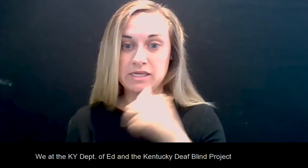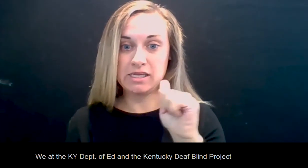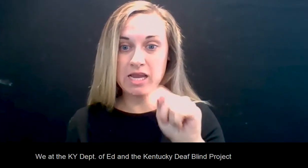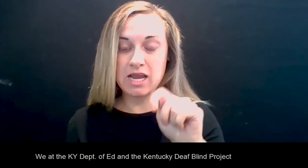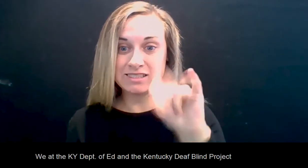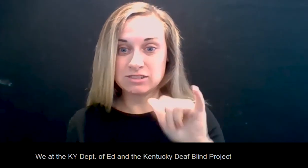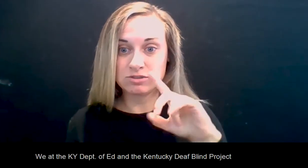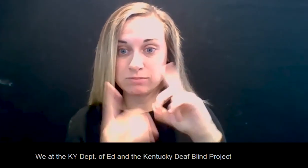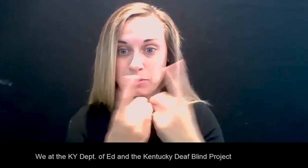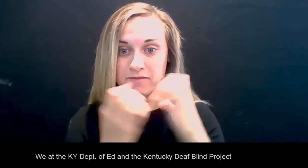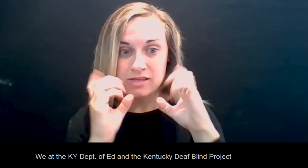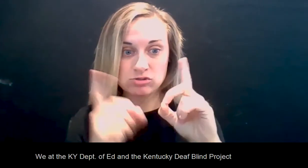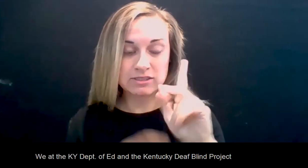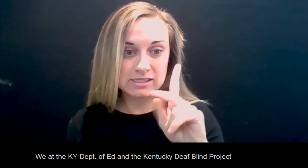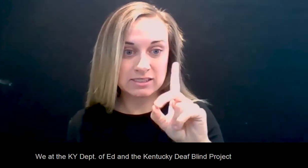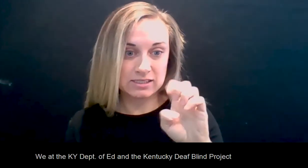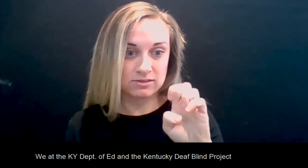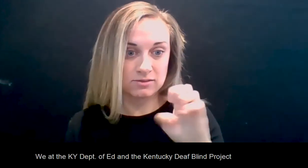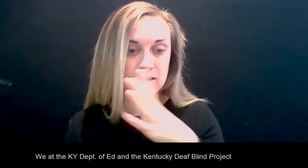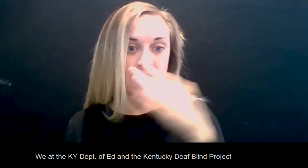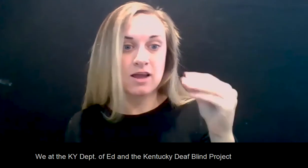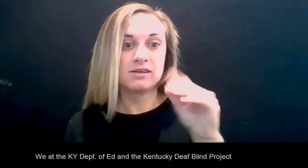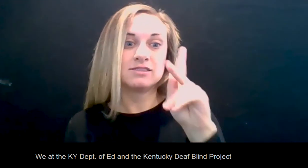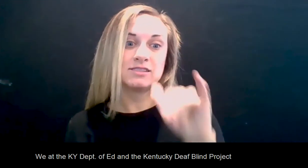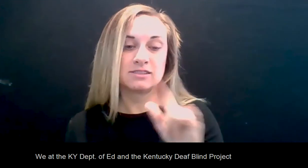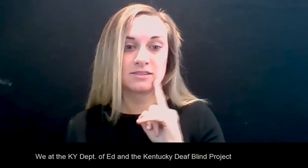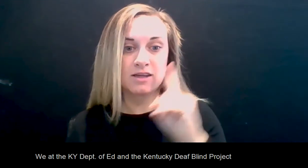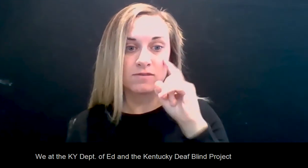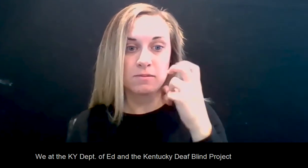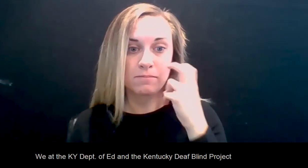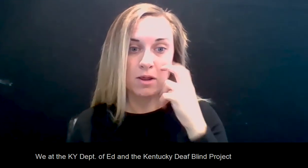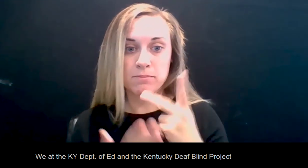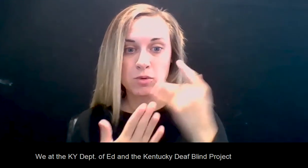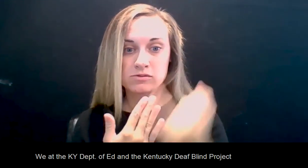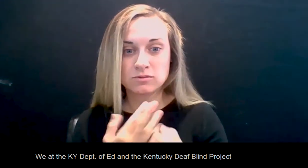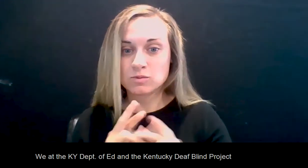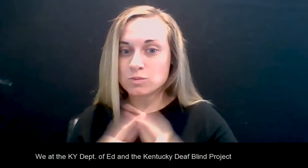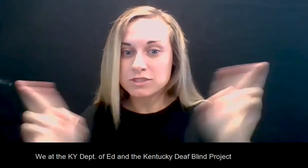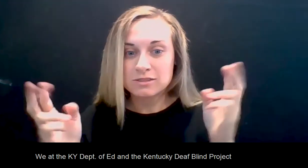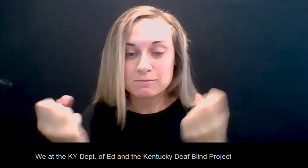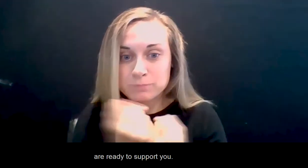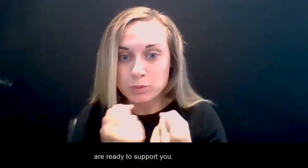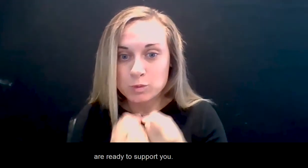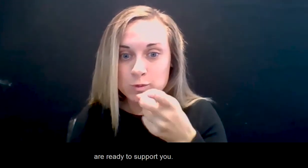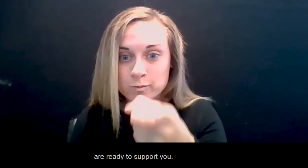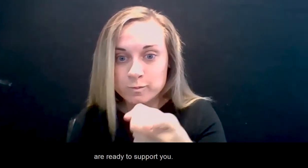We at the Kentucky Department of Education and the Kentucky Deaf-Blind Project are ready to support you.